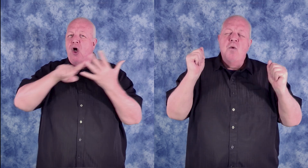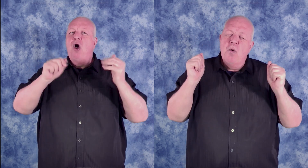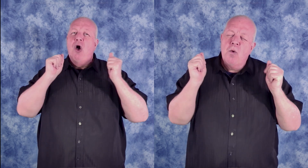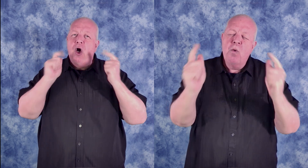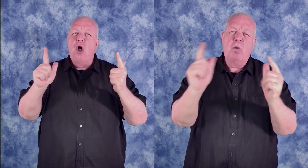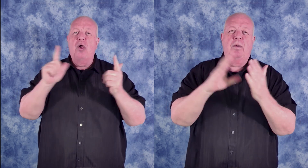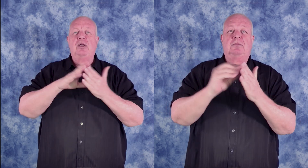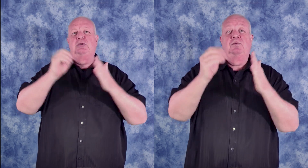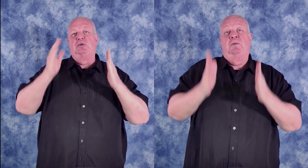all students.